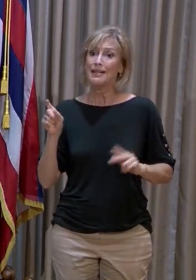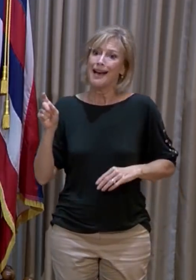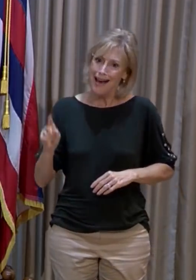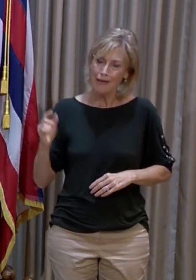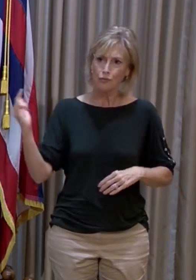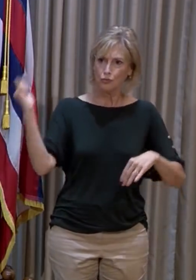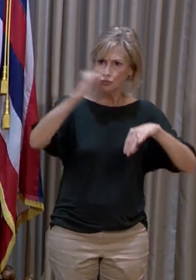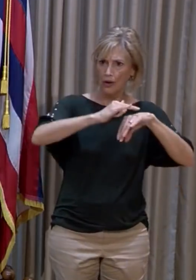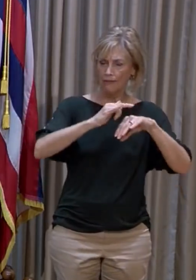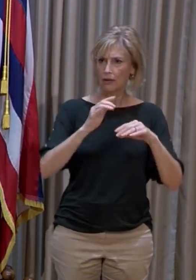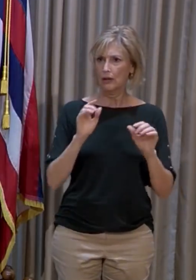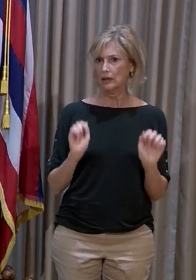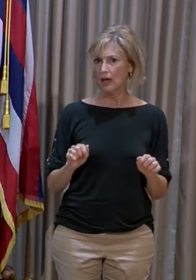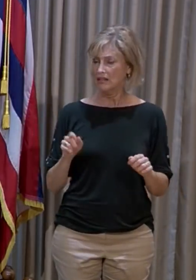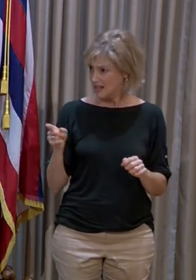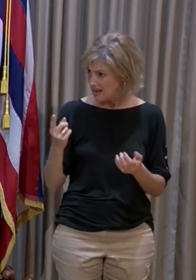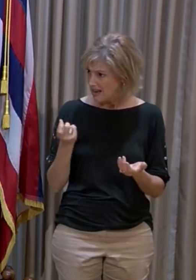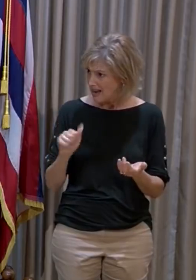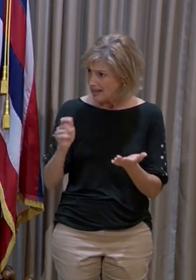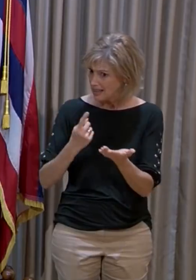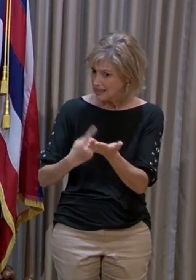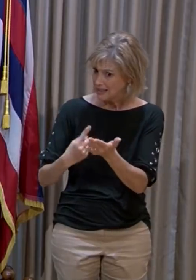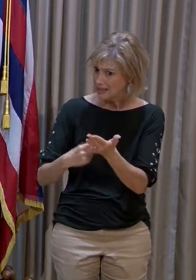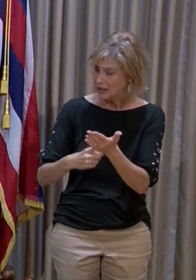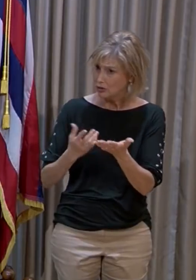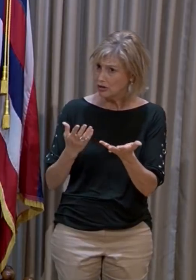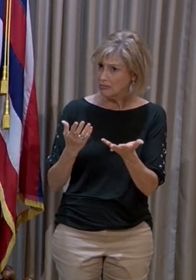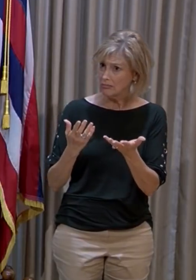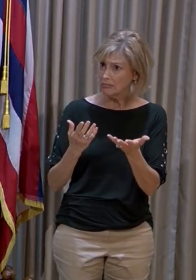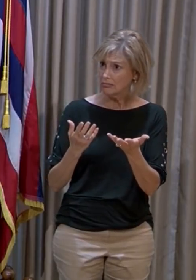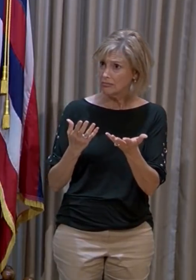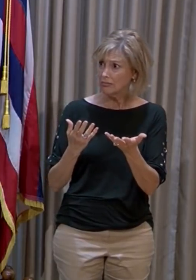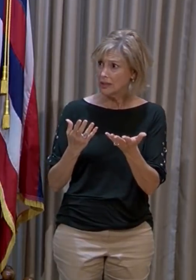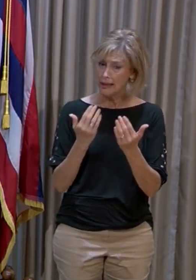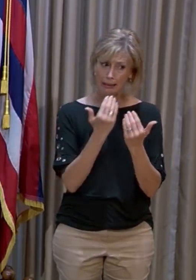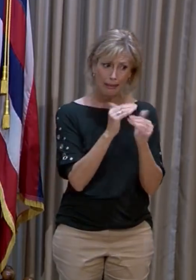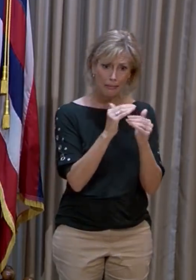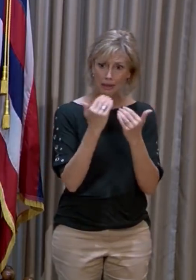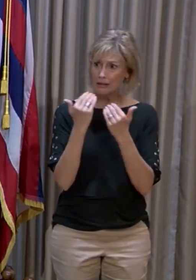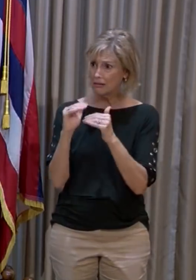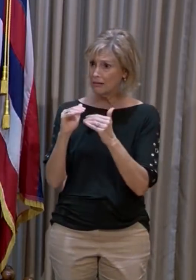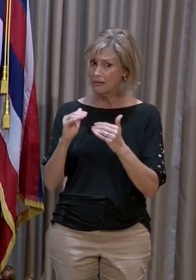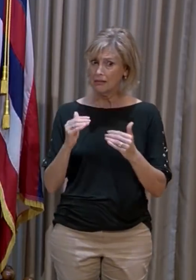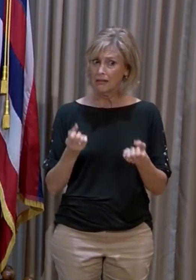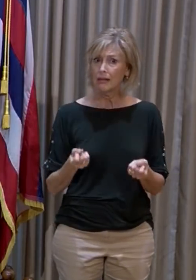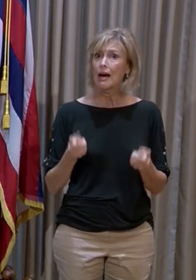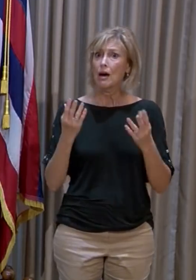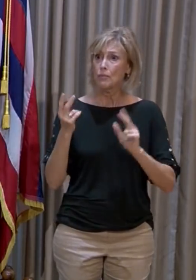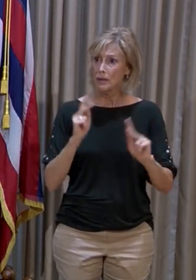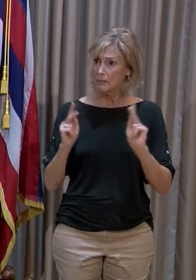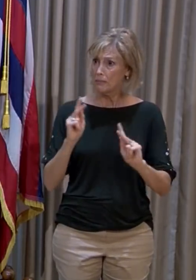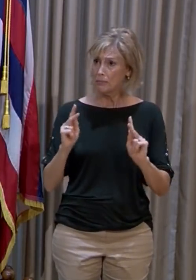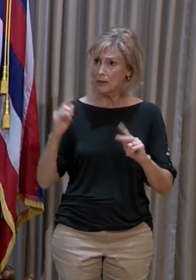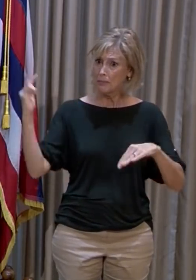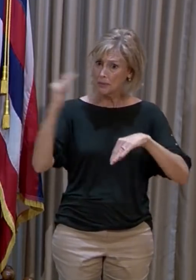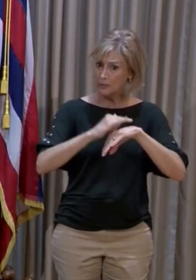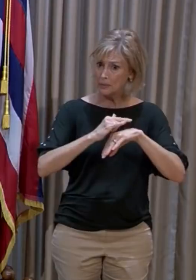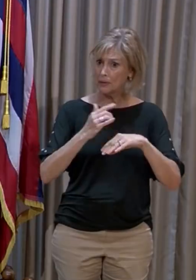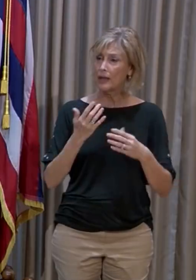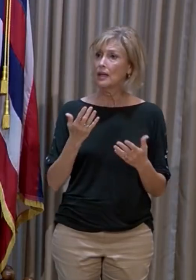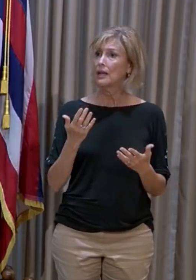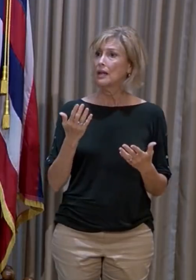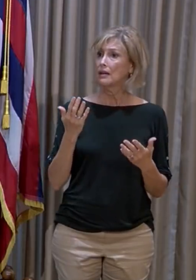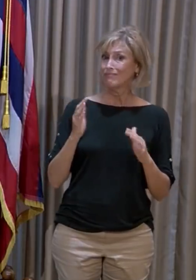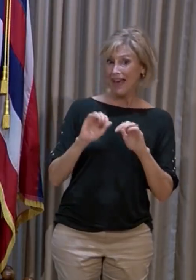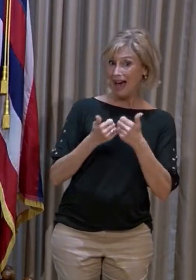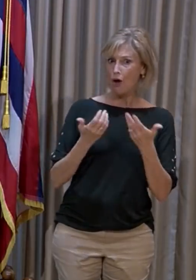would travel. Was there any discussion about them limiting the numbers of people by making fares